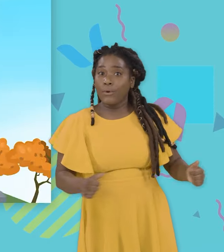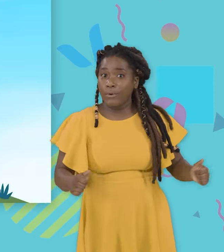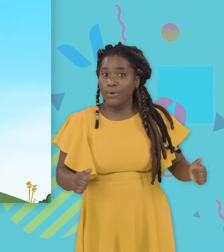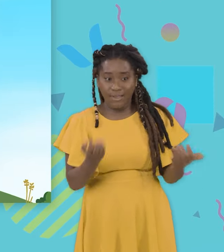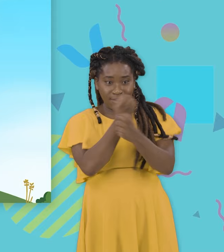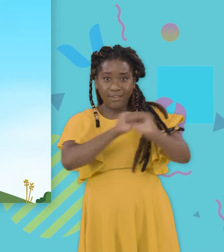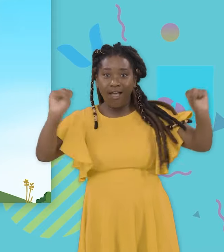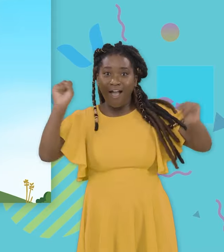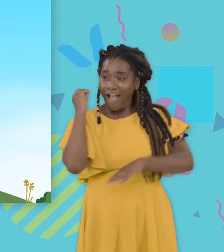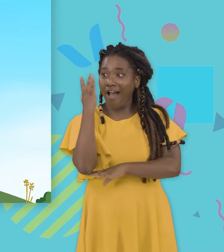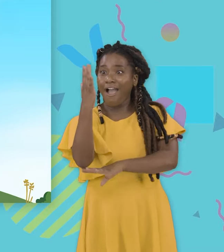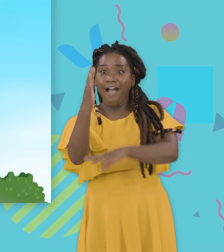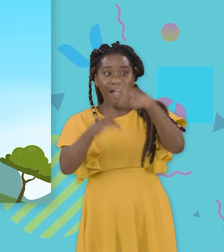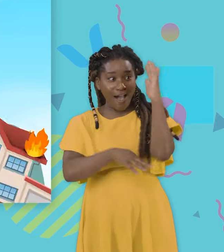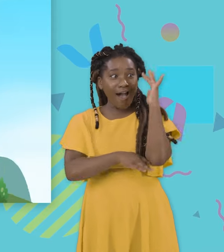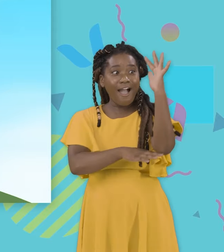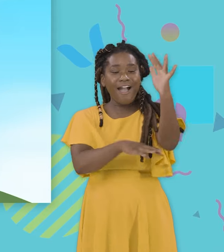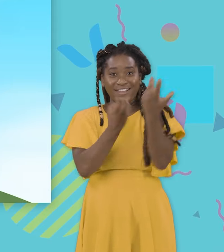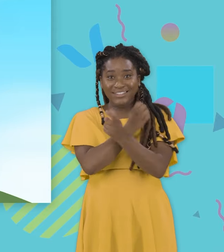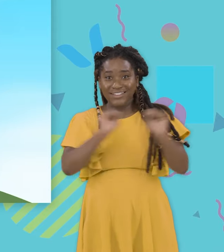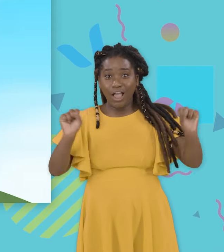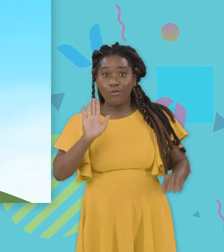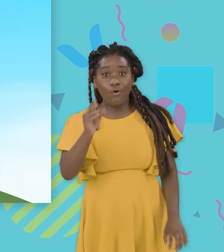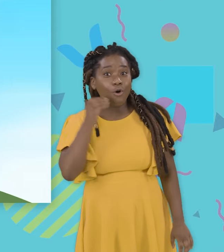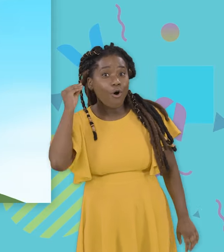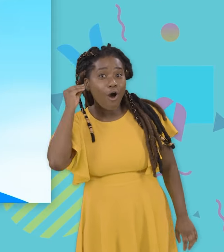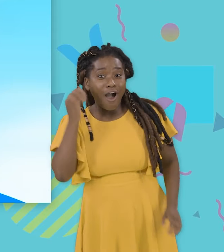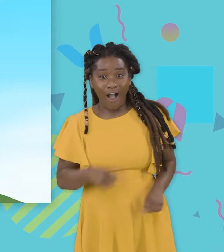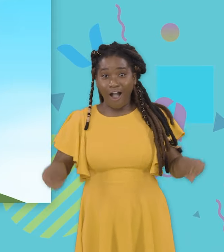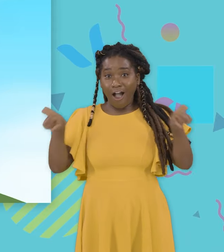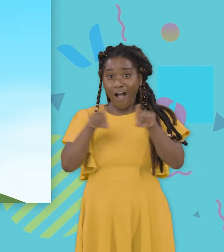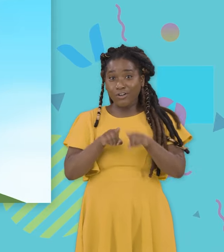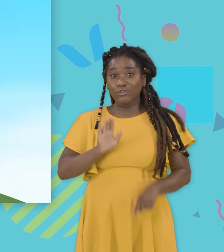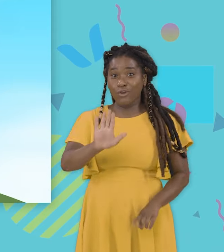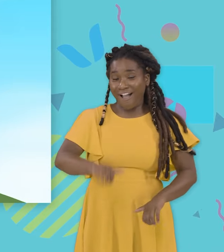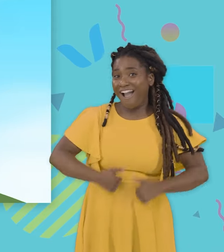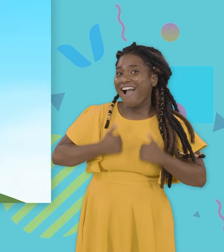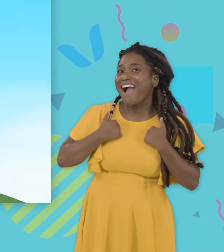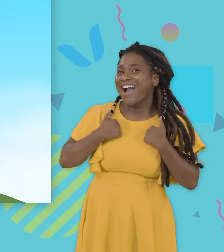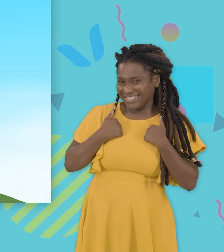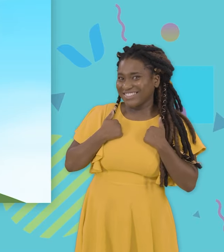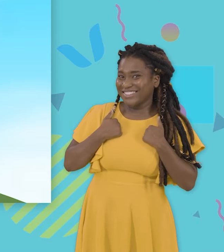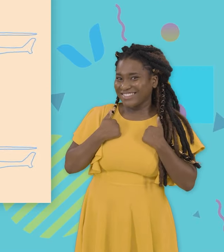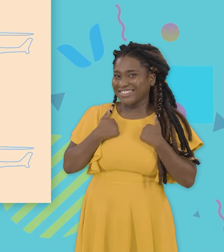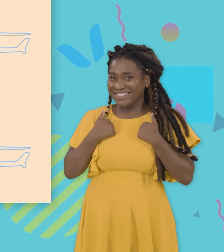save the trees, save your home It can even save your life It's a